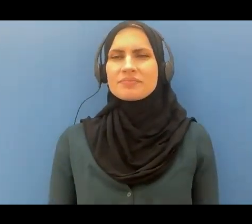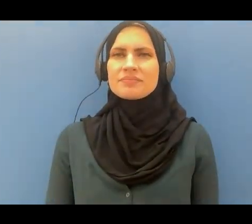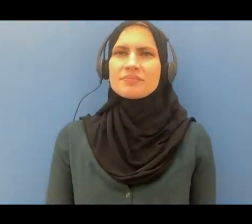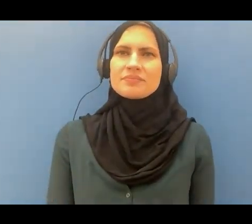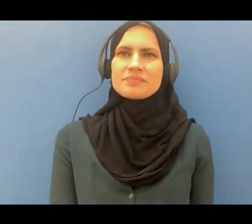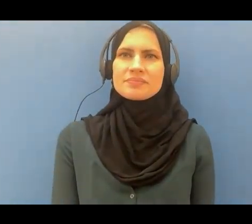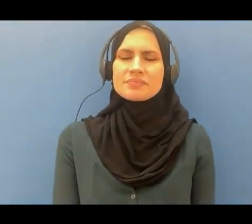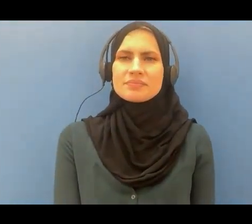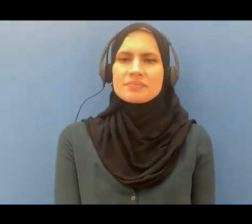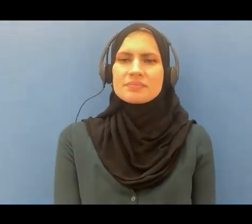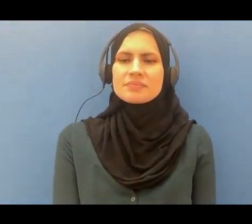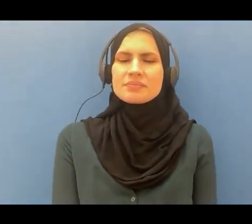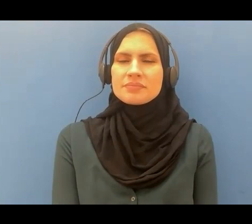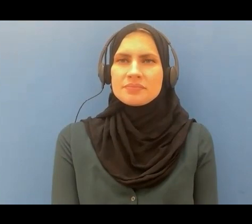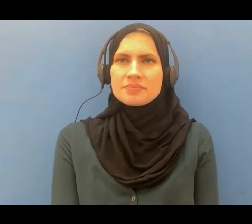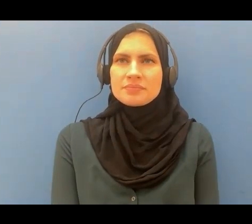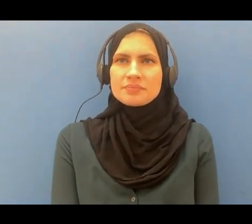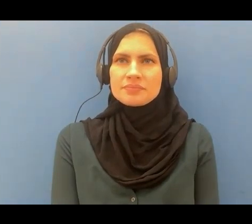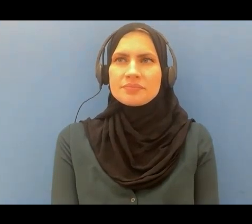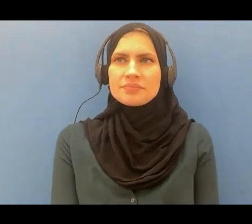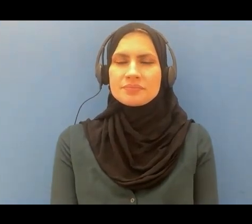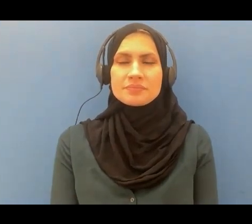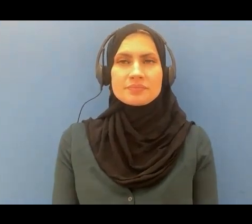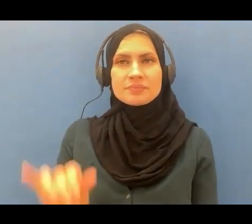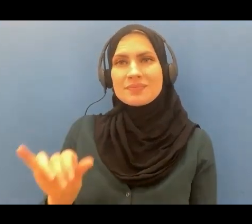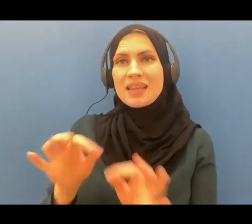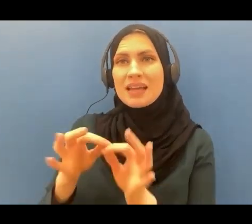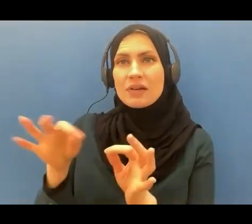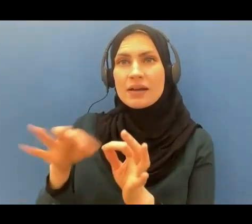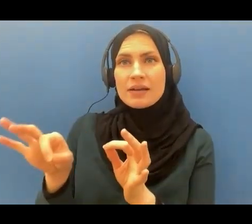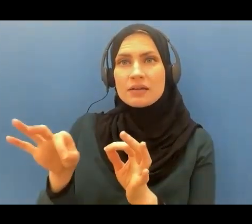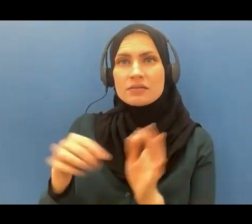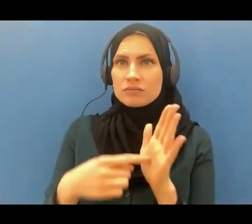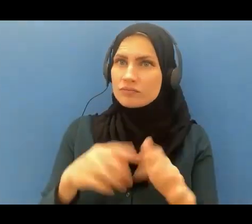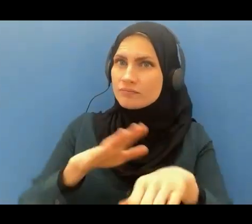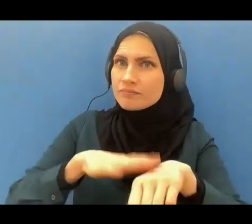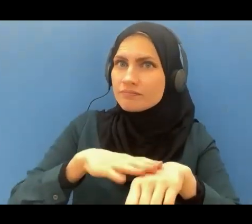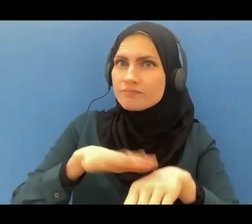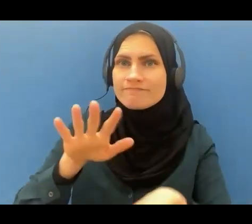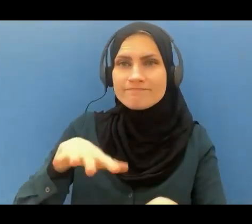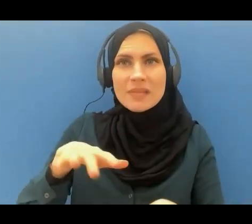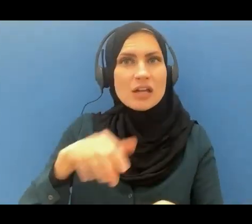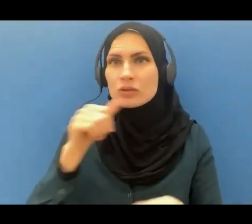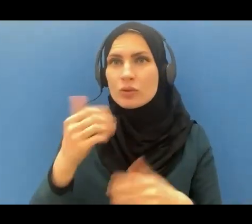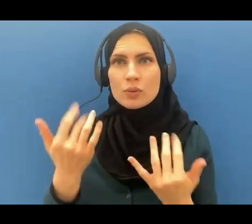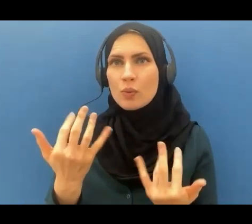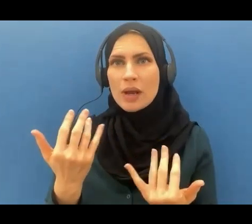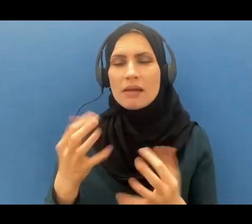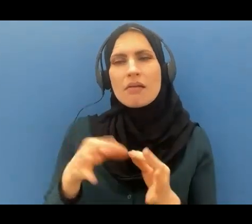So, the caution here is do not wait until you meet the torment